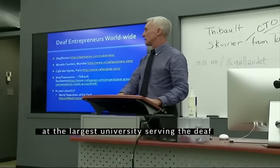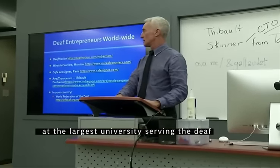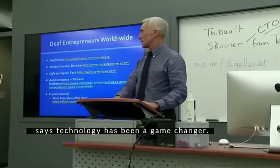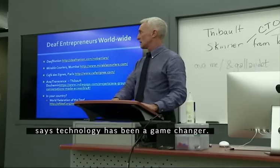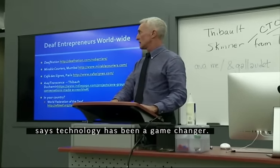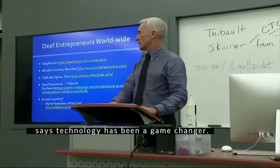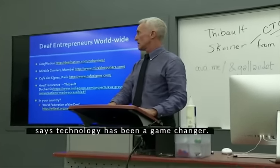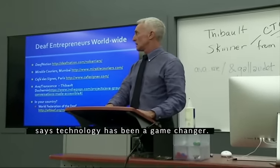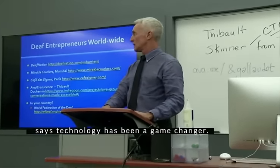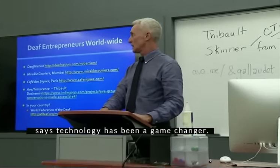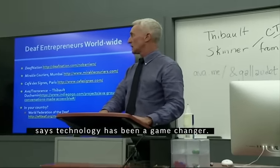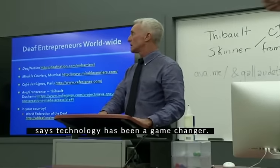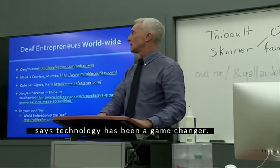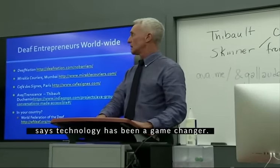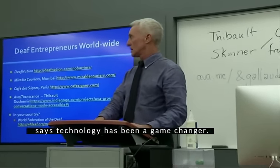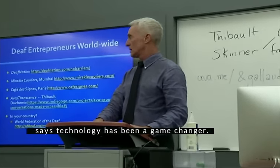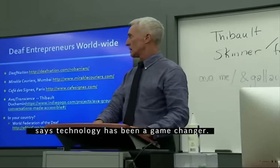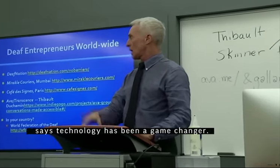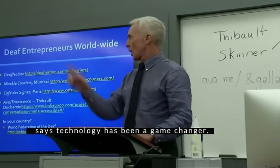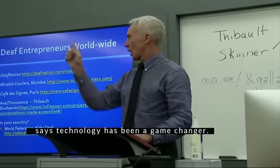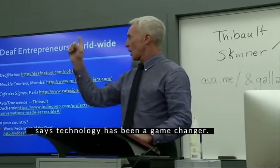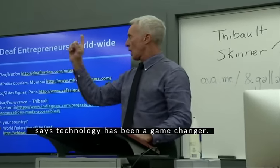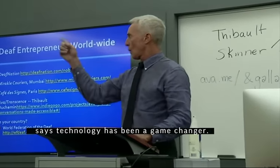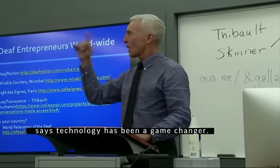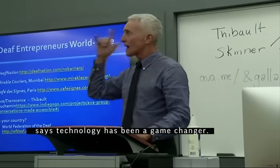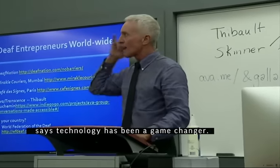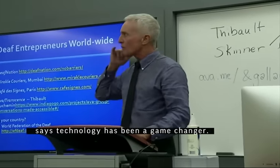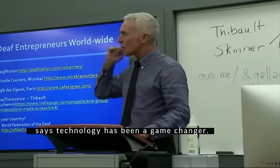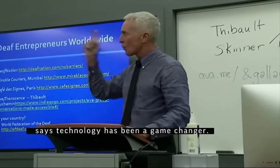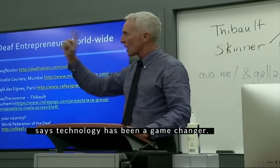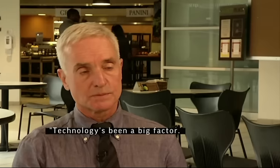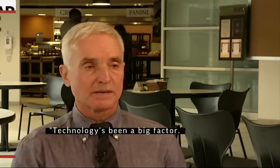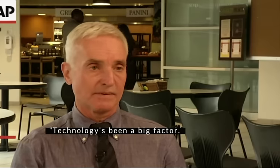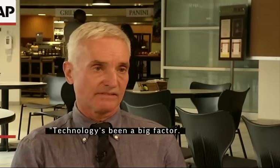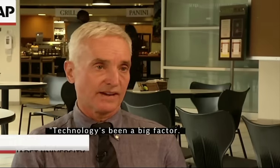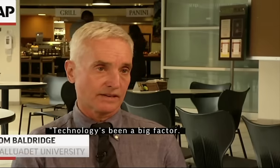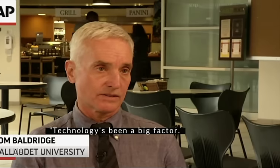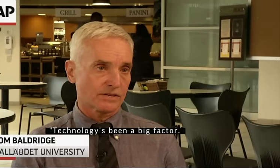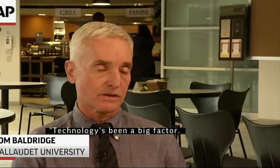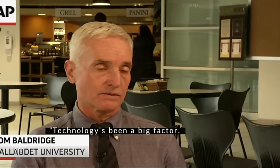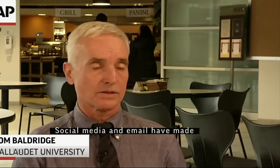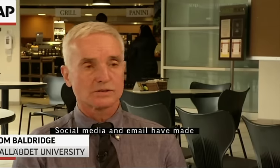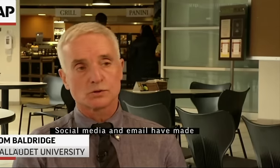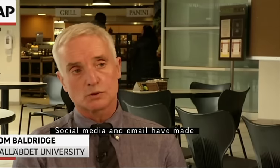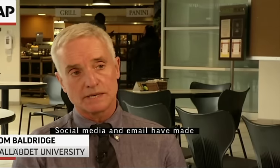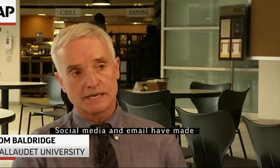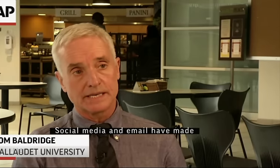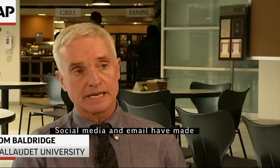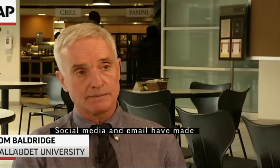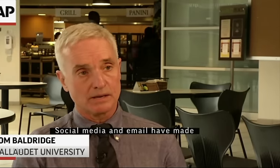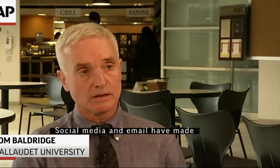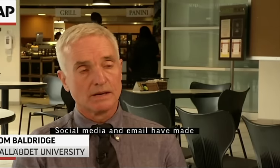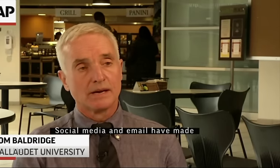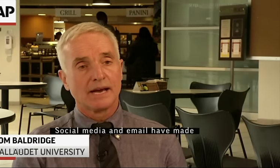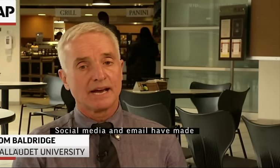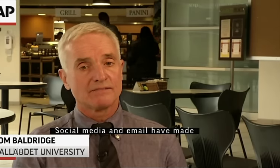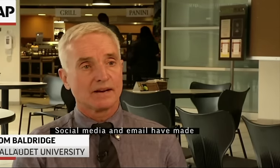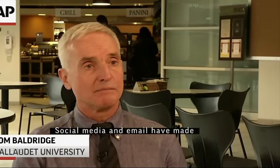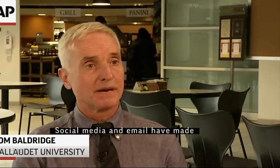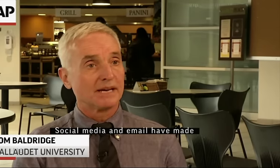says technology has been a game changer. Well technology has been a big factor. Social media and email have made